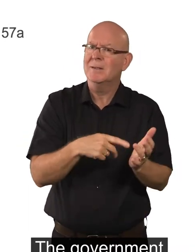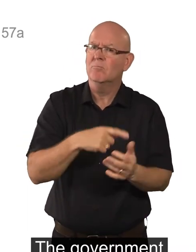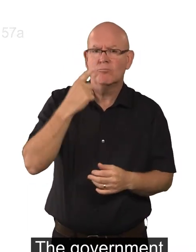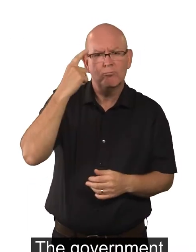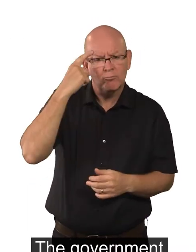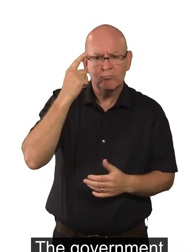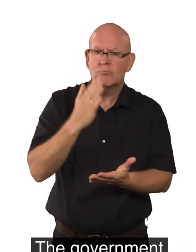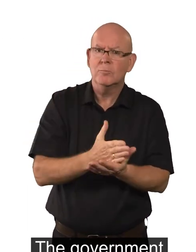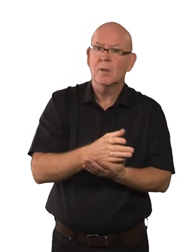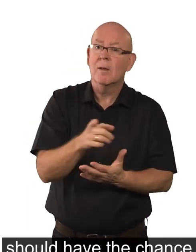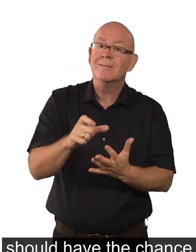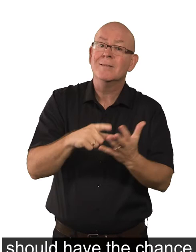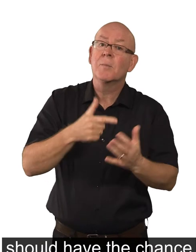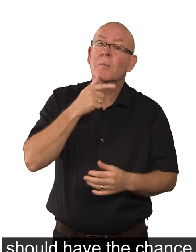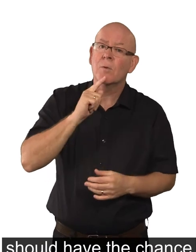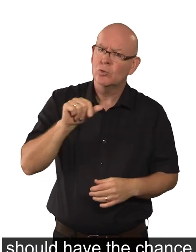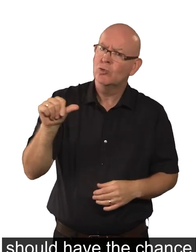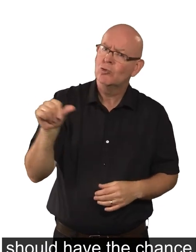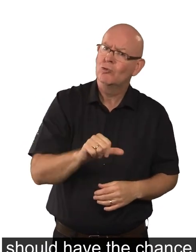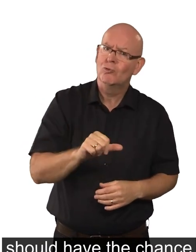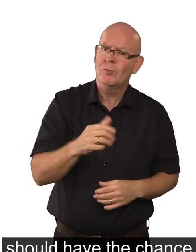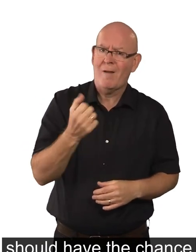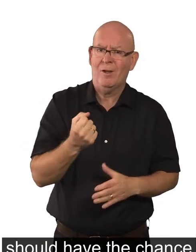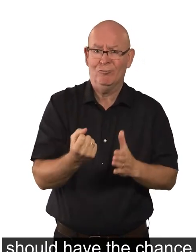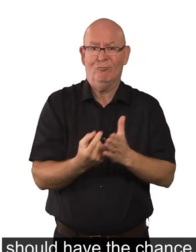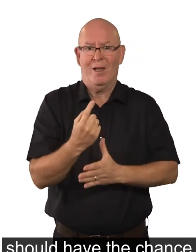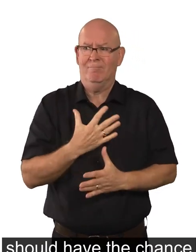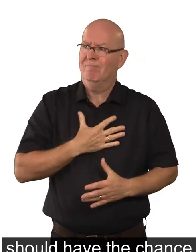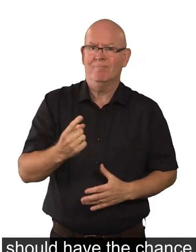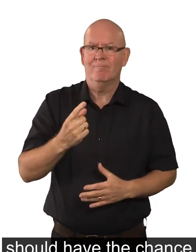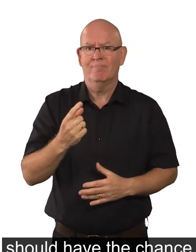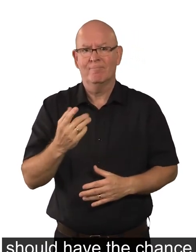disabled people should have the chance to work and achieve their hopes.